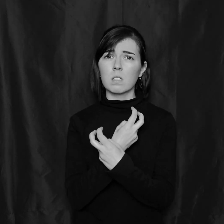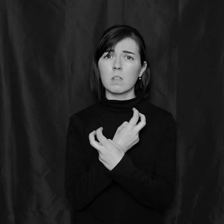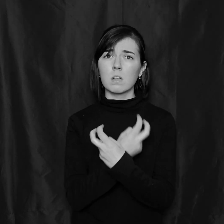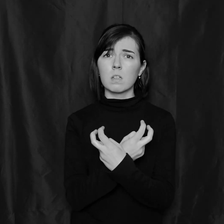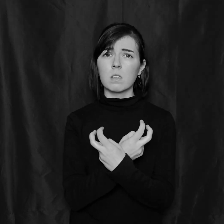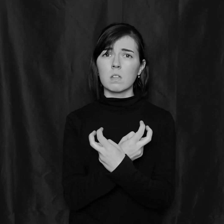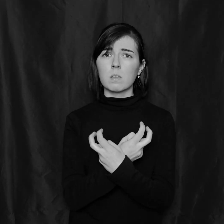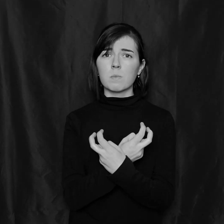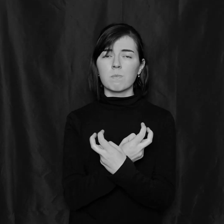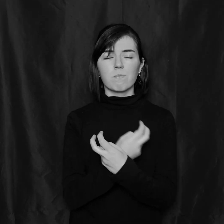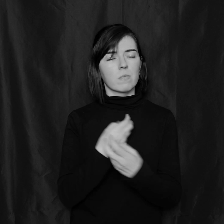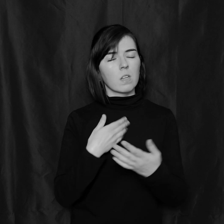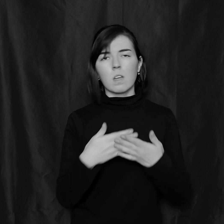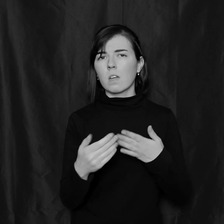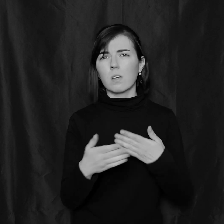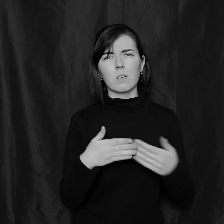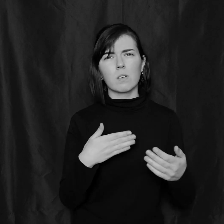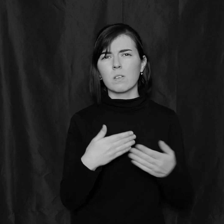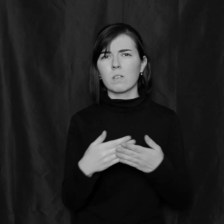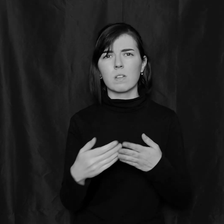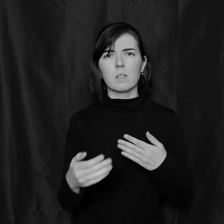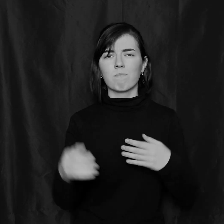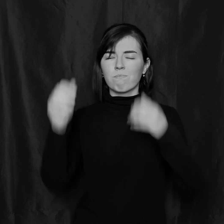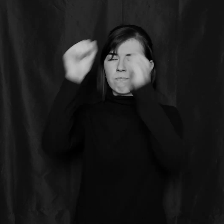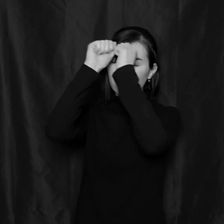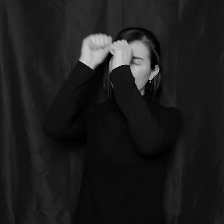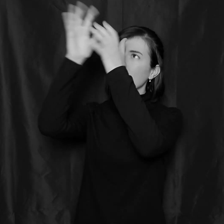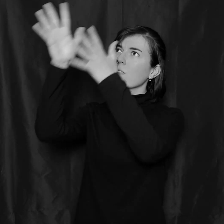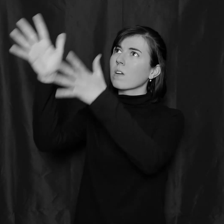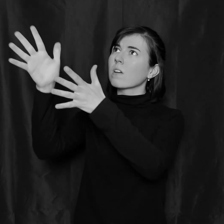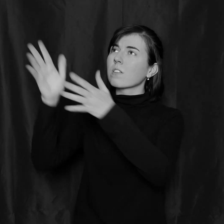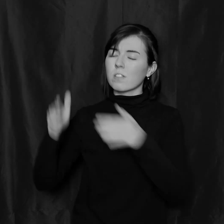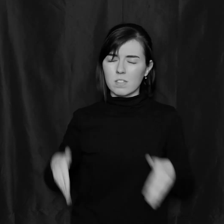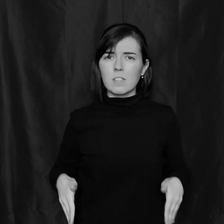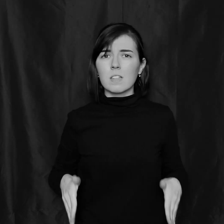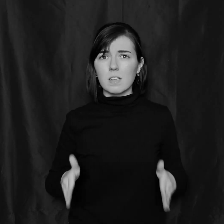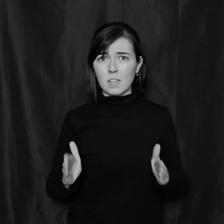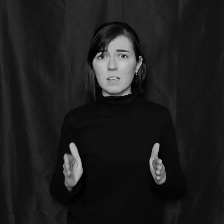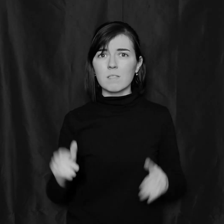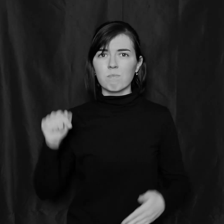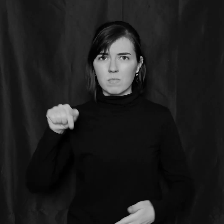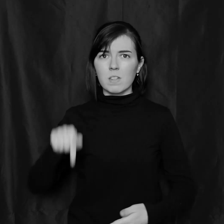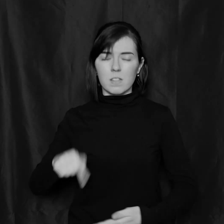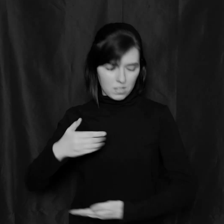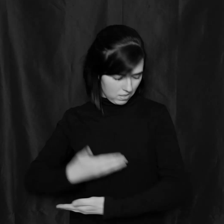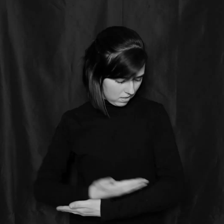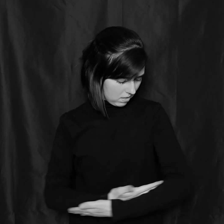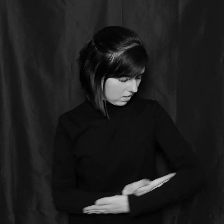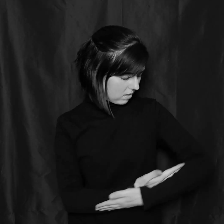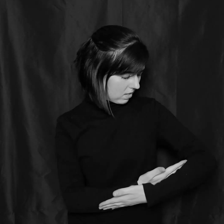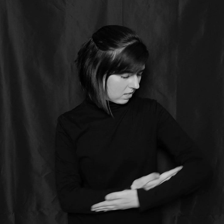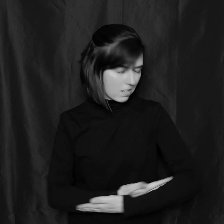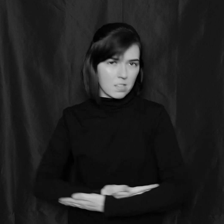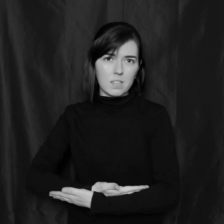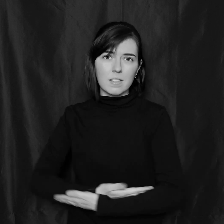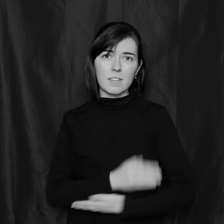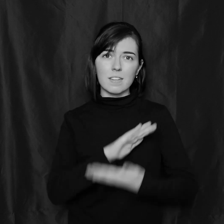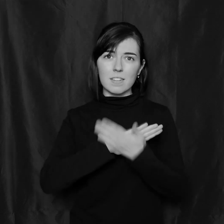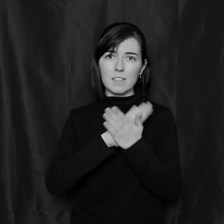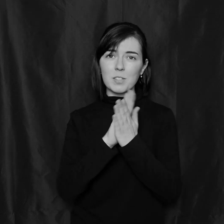Still, Father, let this baby be